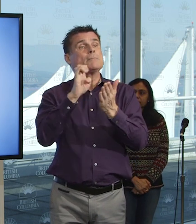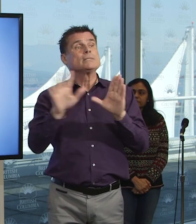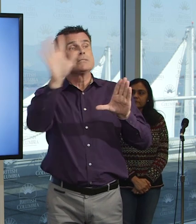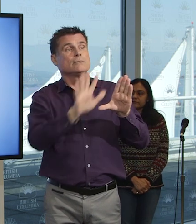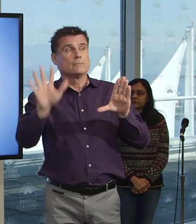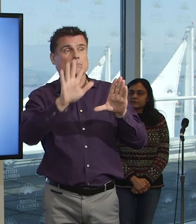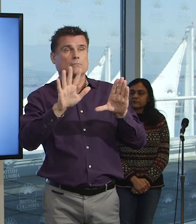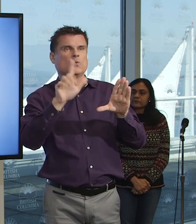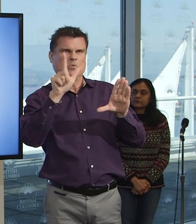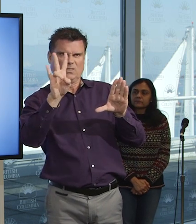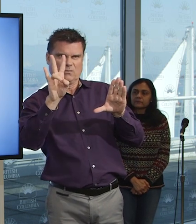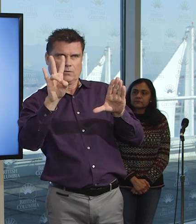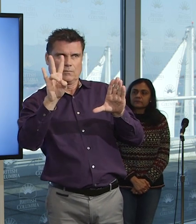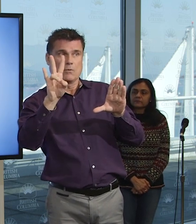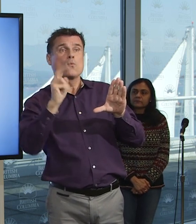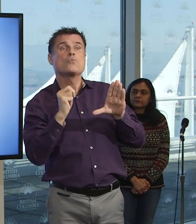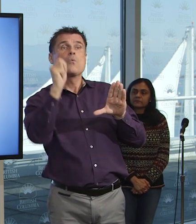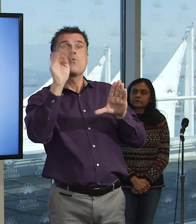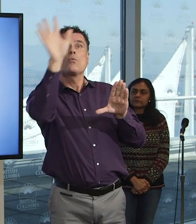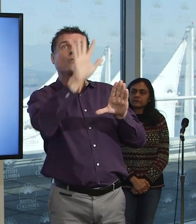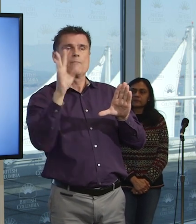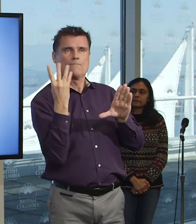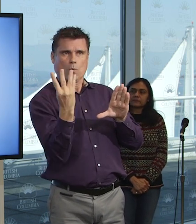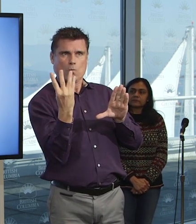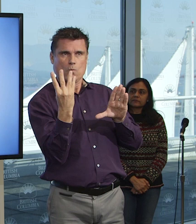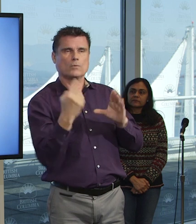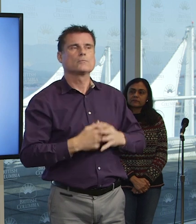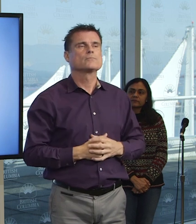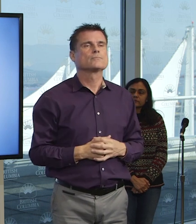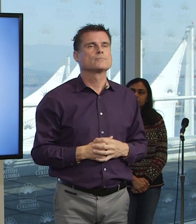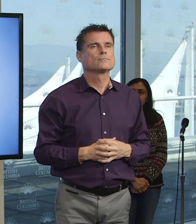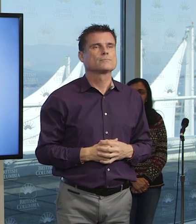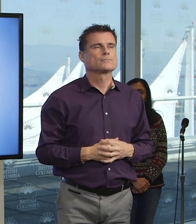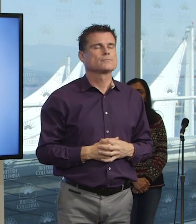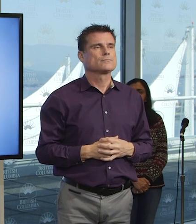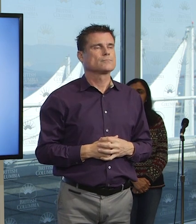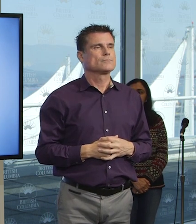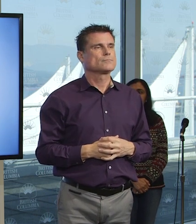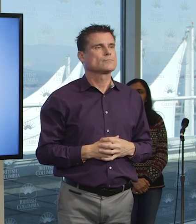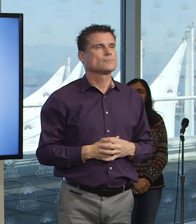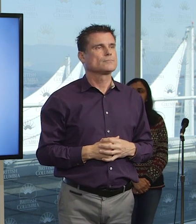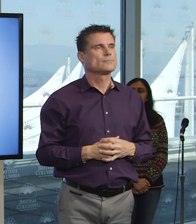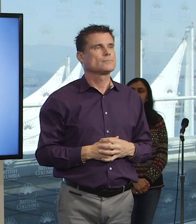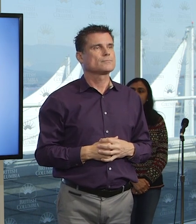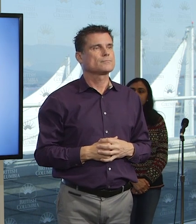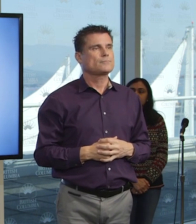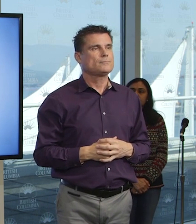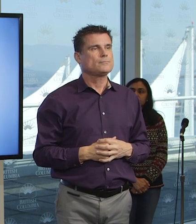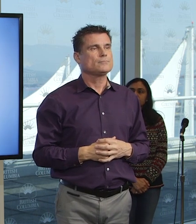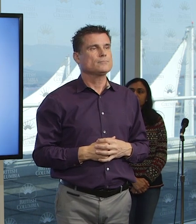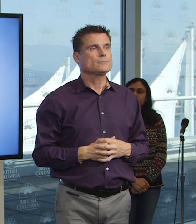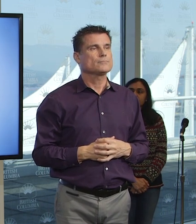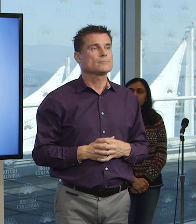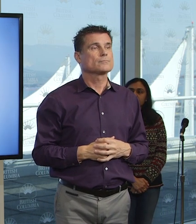in Northern Health. In addition, we have had five new cases admitted to hospital for